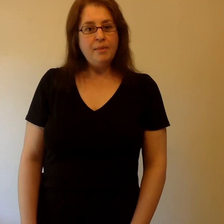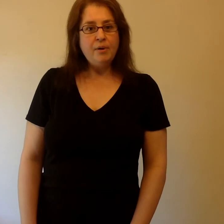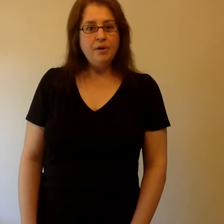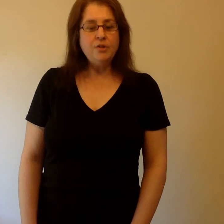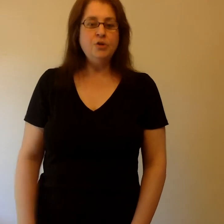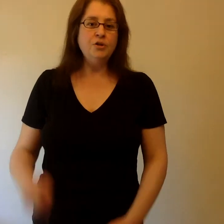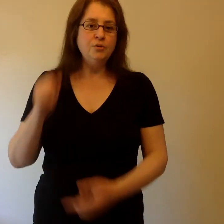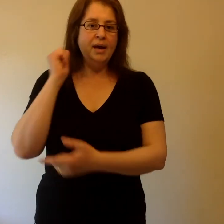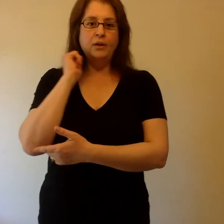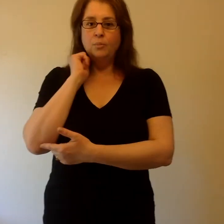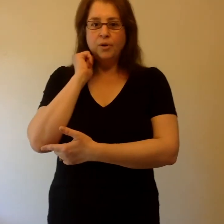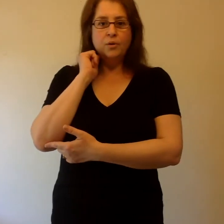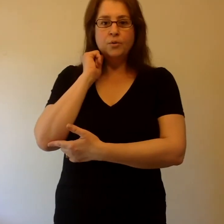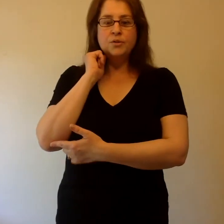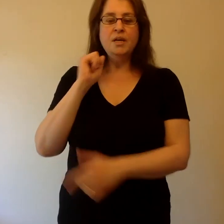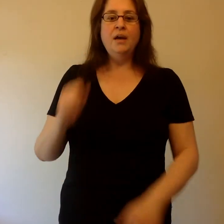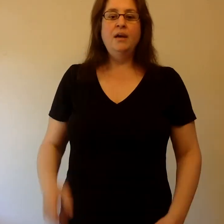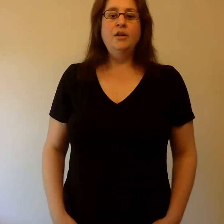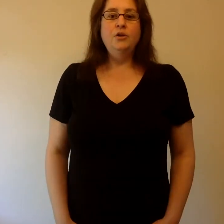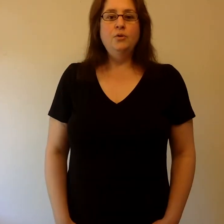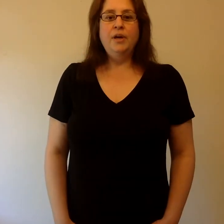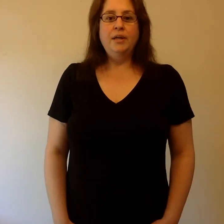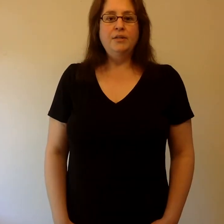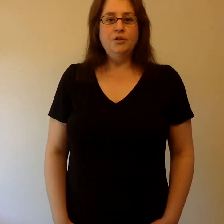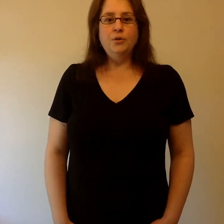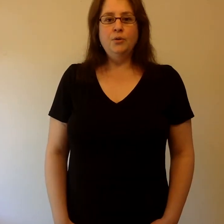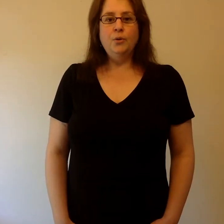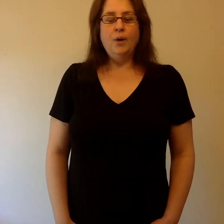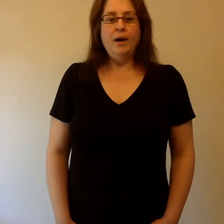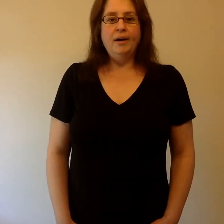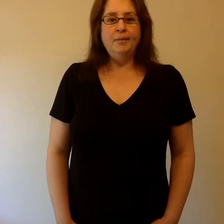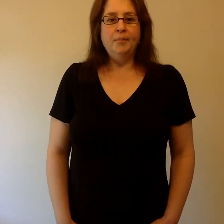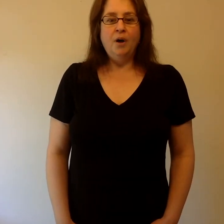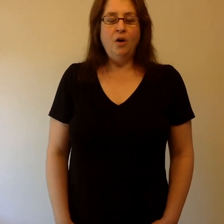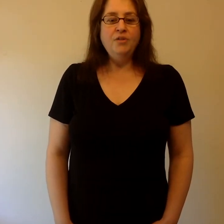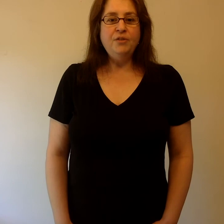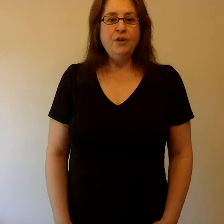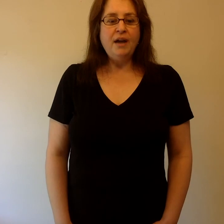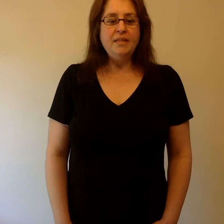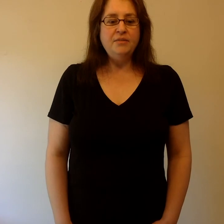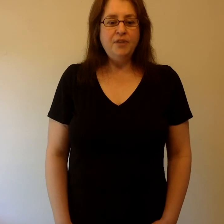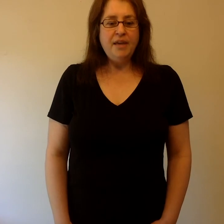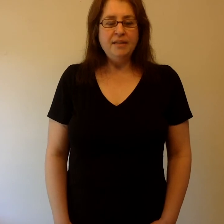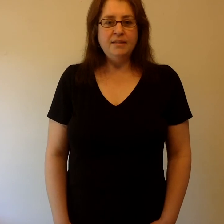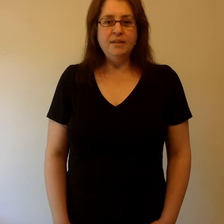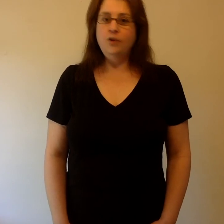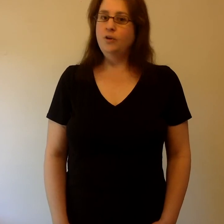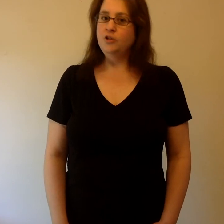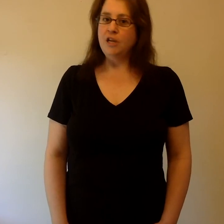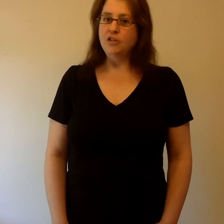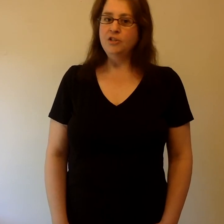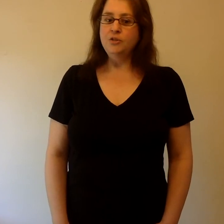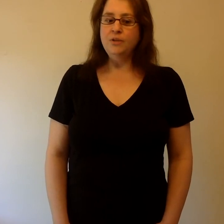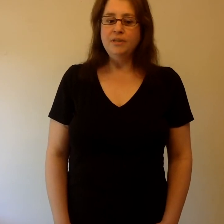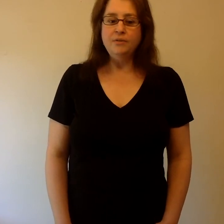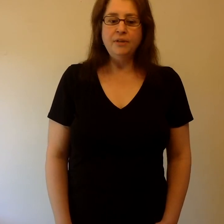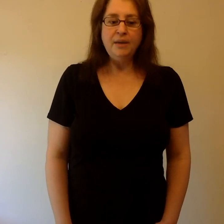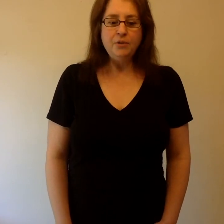parts. You can do elbows. You can do all different kinds of things. You can change and do it in different languages